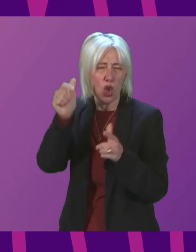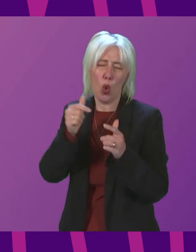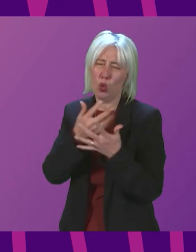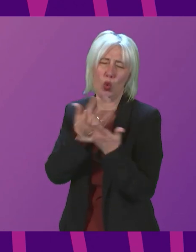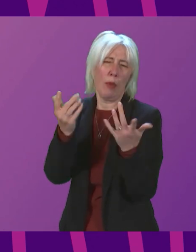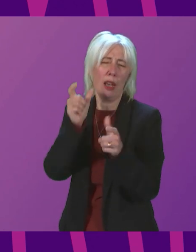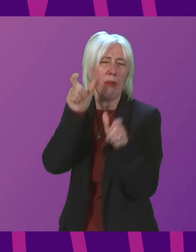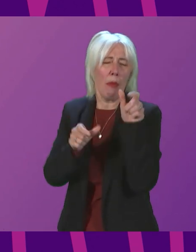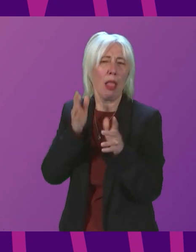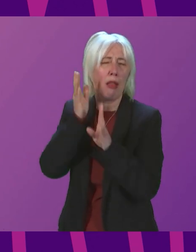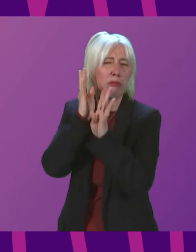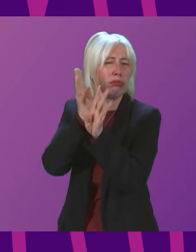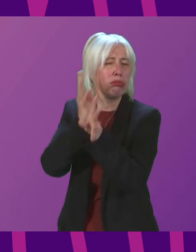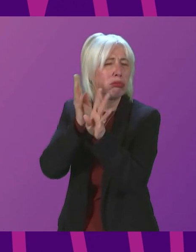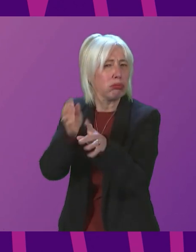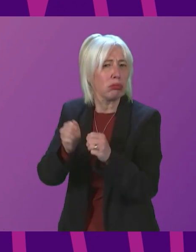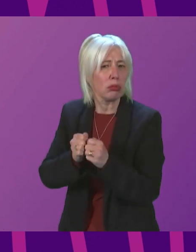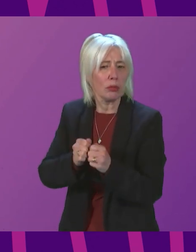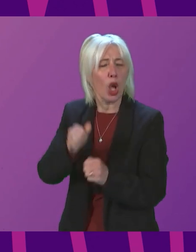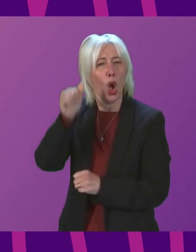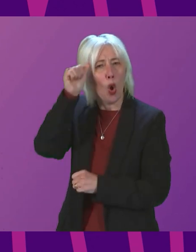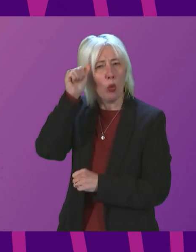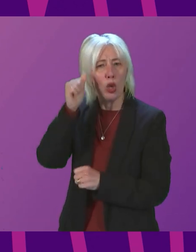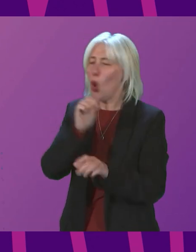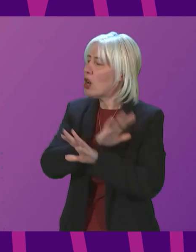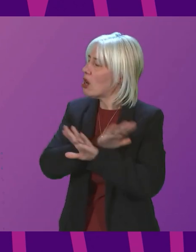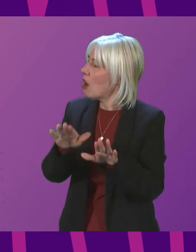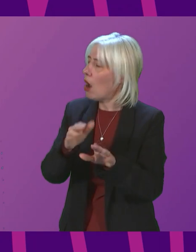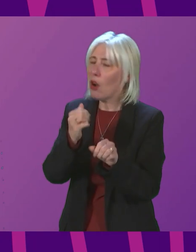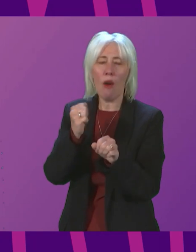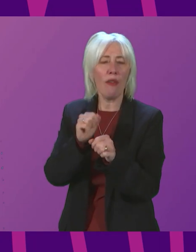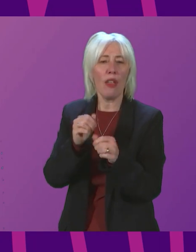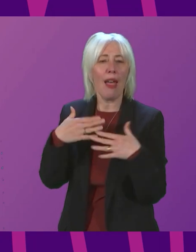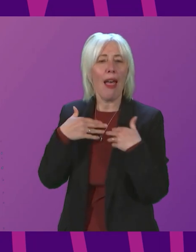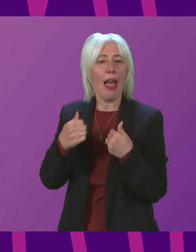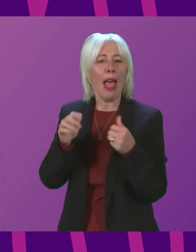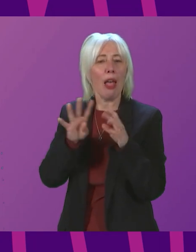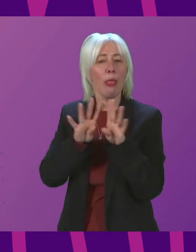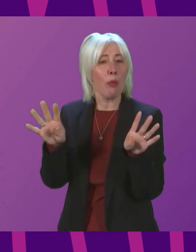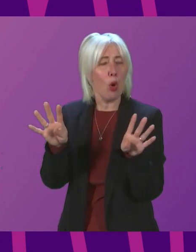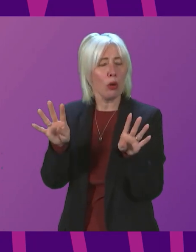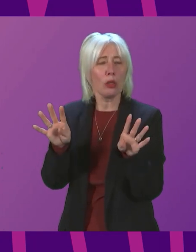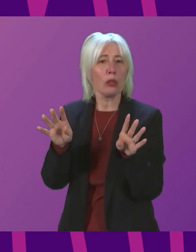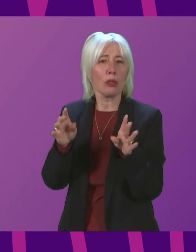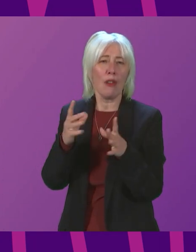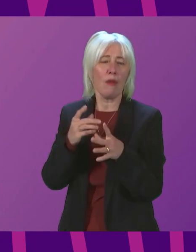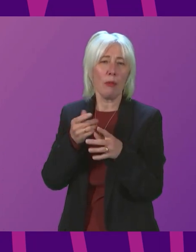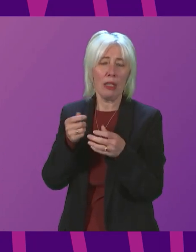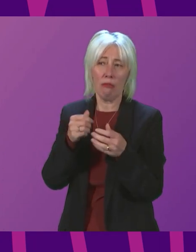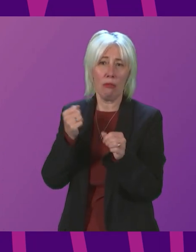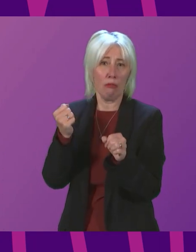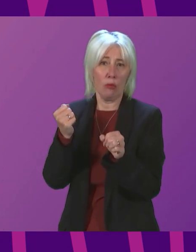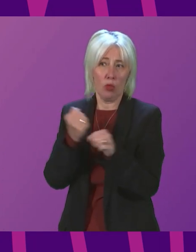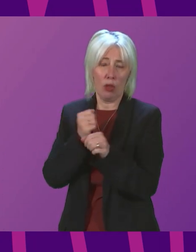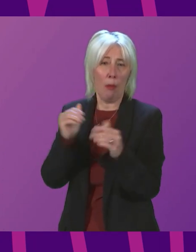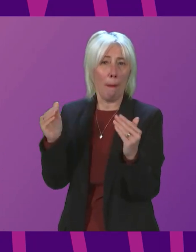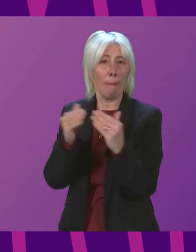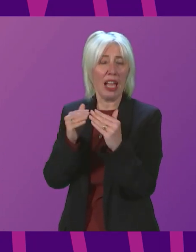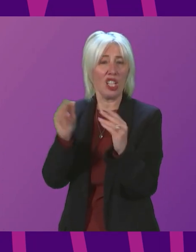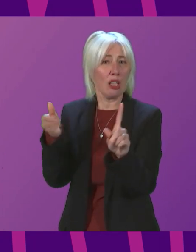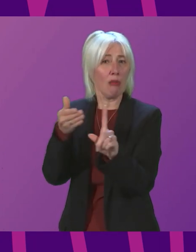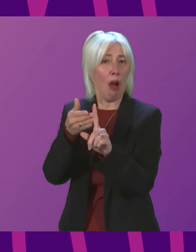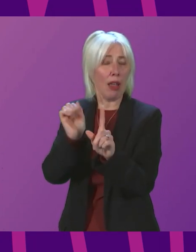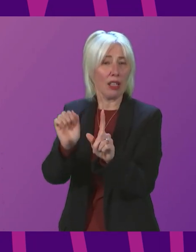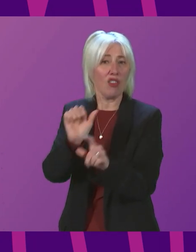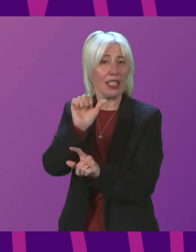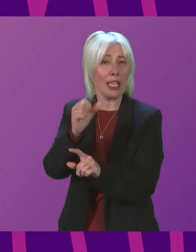that none of the health boards have met the 62-day standard for treating suspected cancer patients and Macmillan Cancer have said that